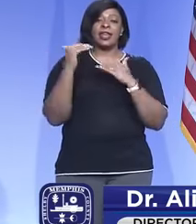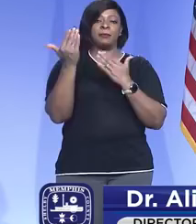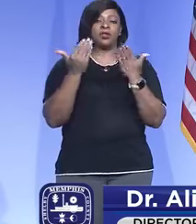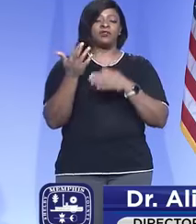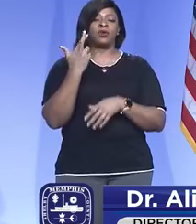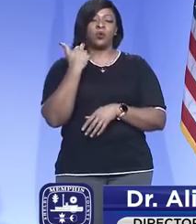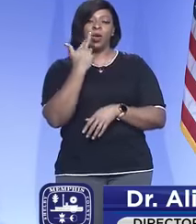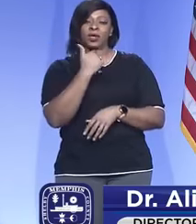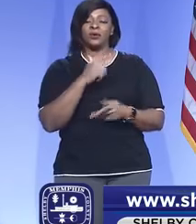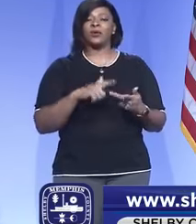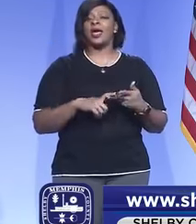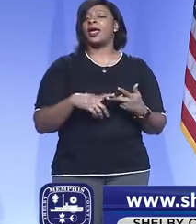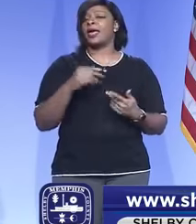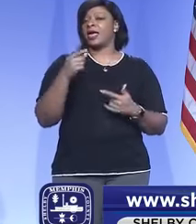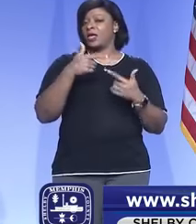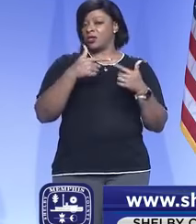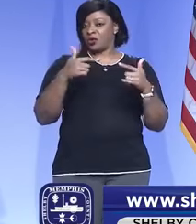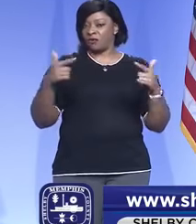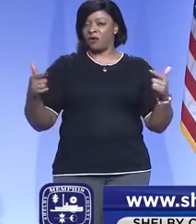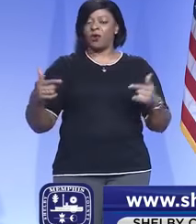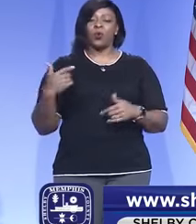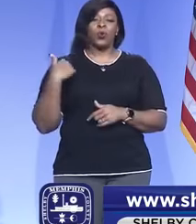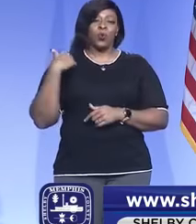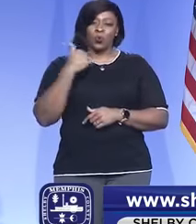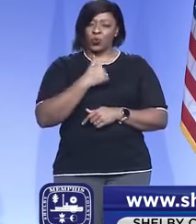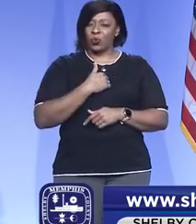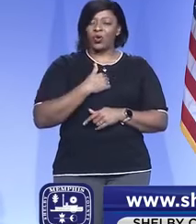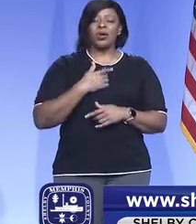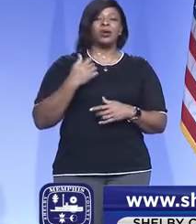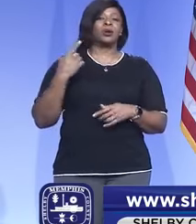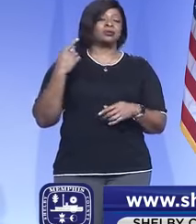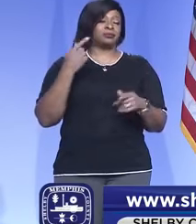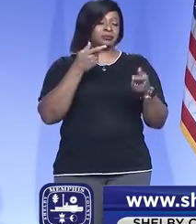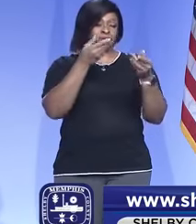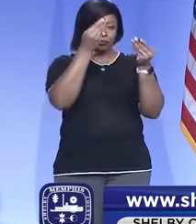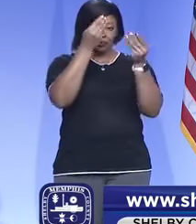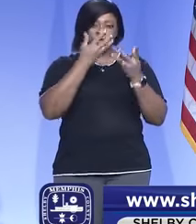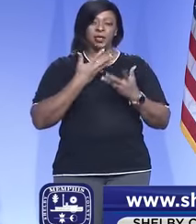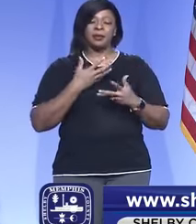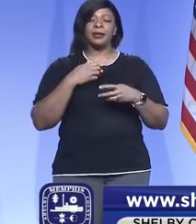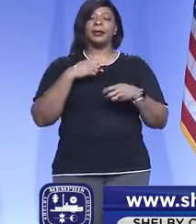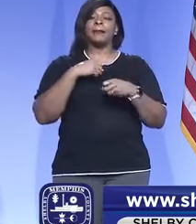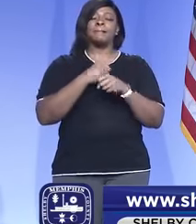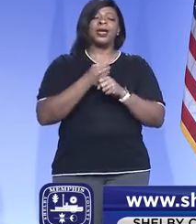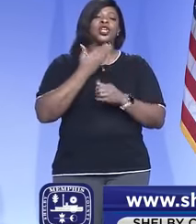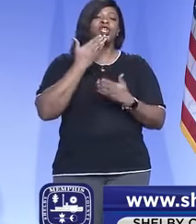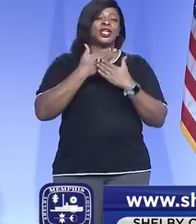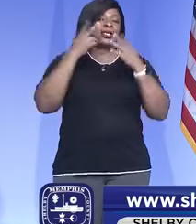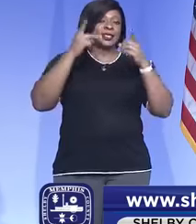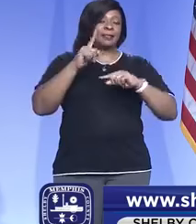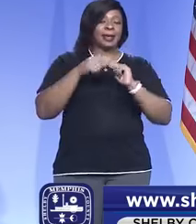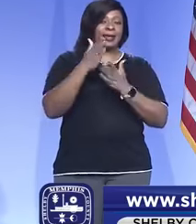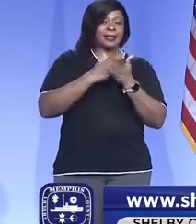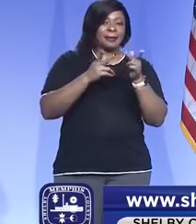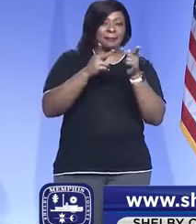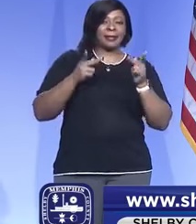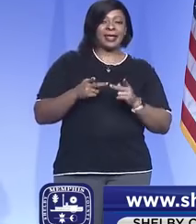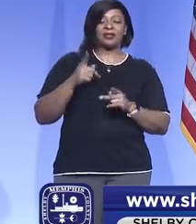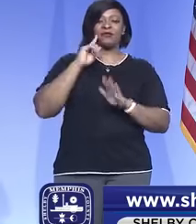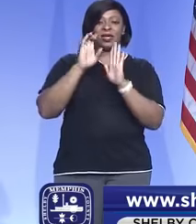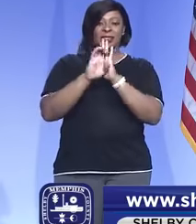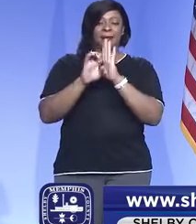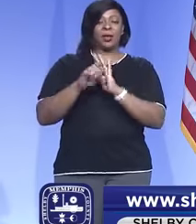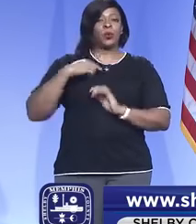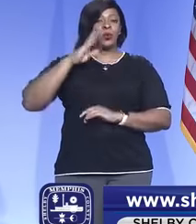restaurants, and so on. We also are preempted from really making decisions about certain places. So, an example,